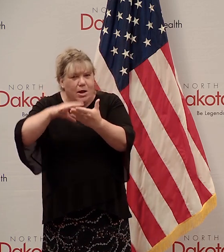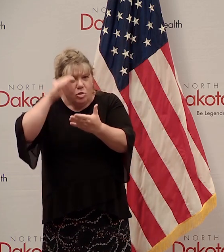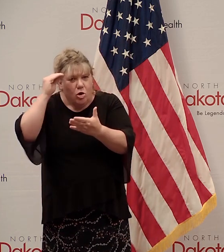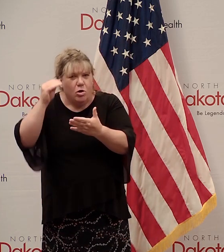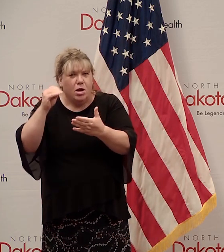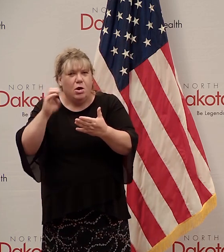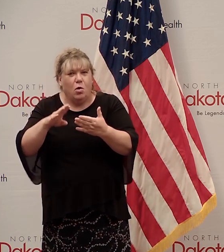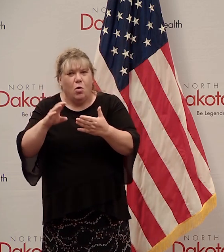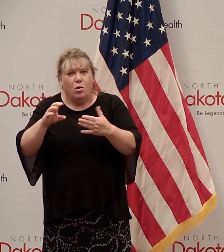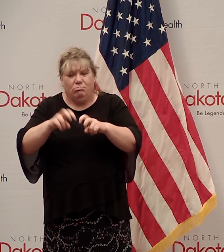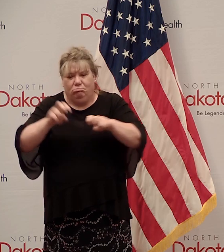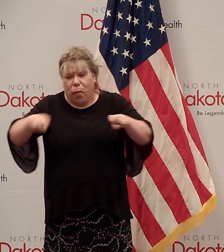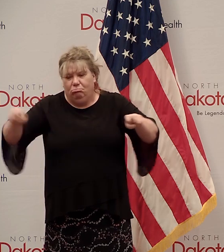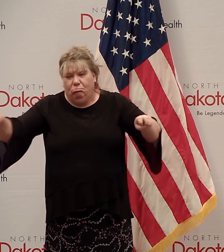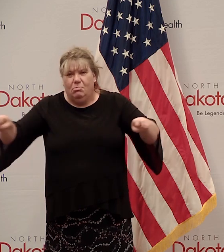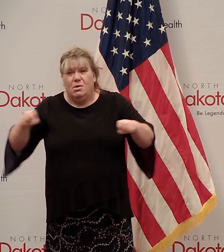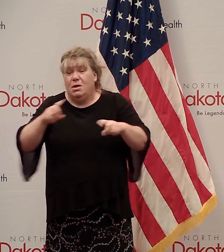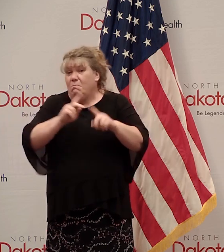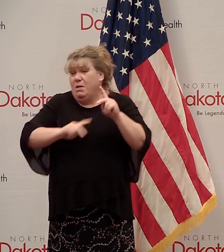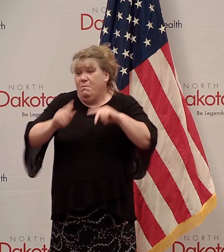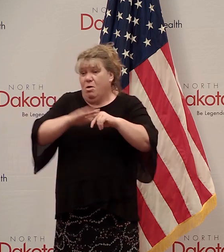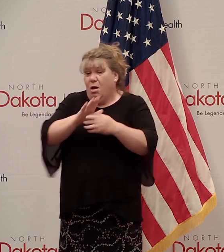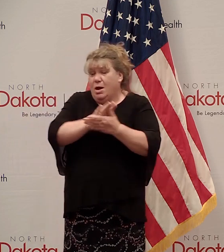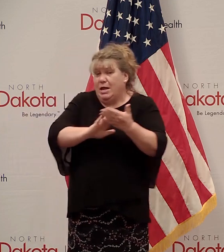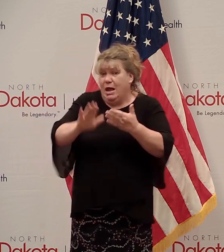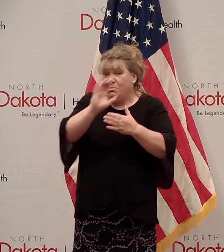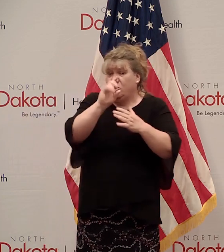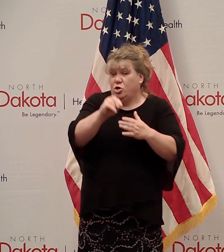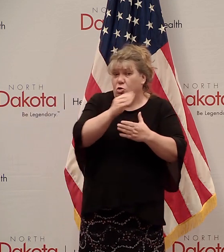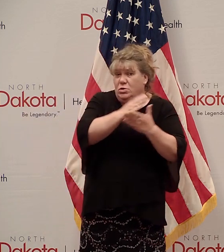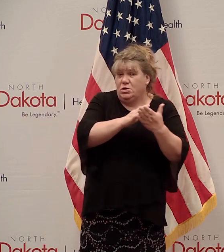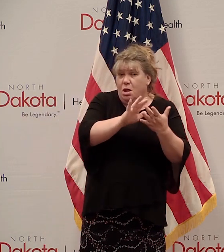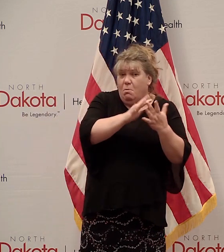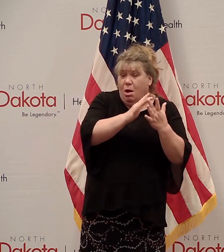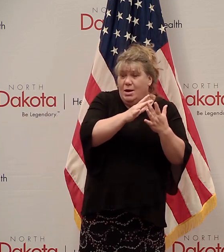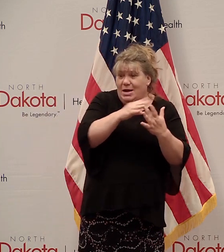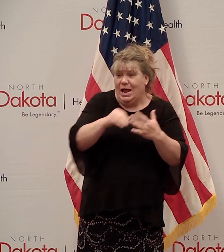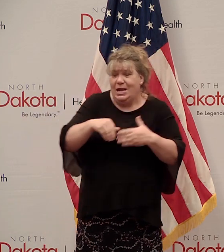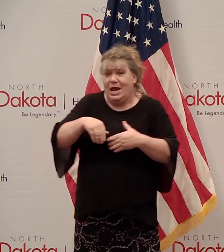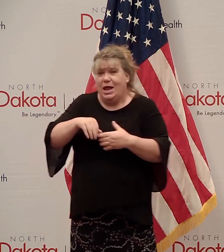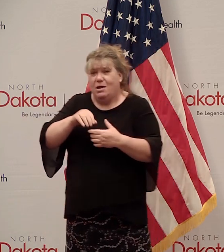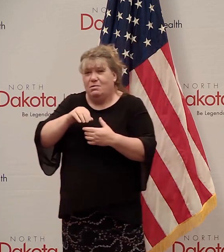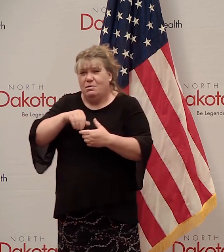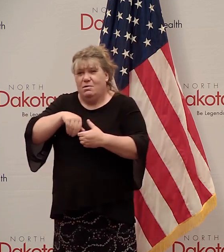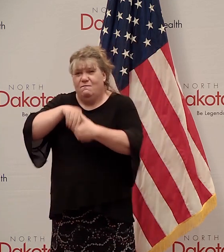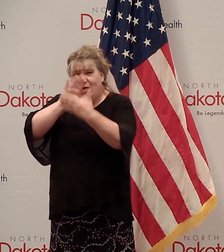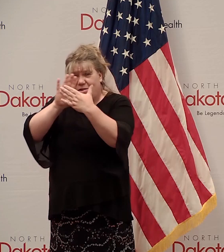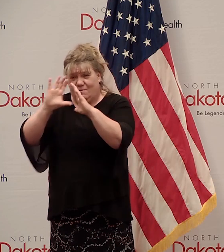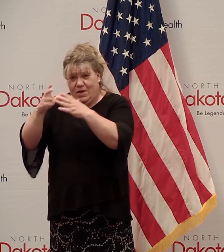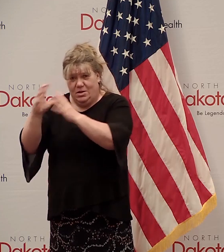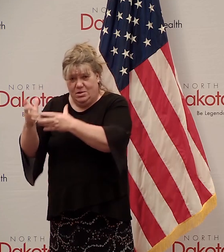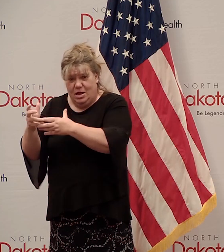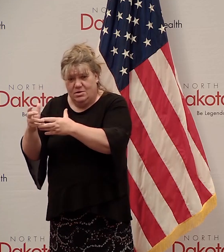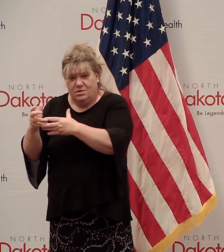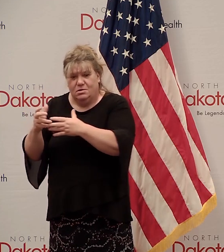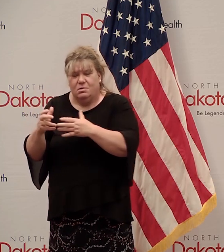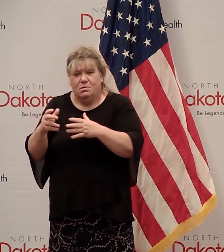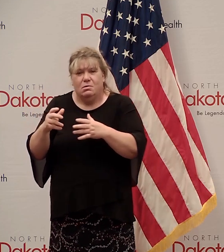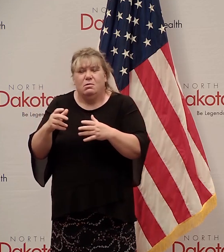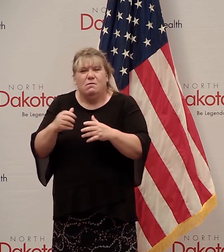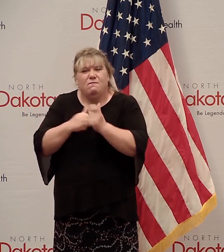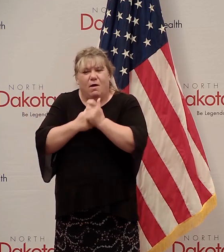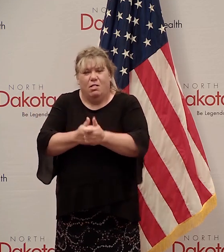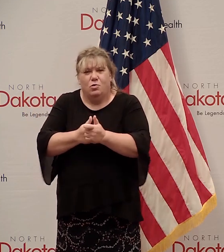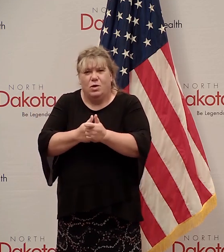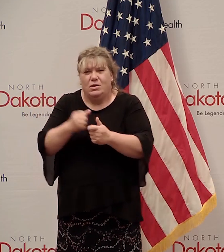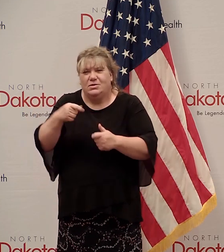campus. But you could have people on campus doing a mix of online and in person while they're on the campus to maintain some of that spacing. So